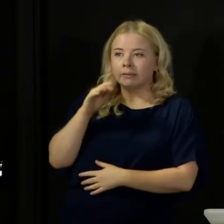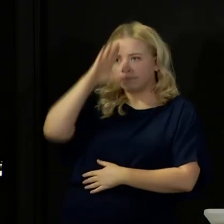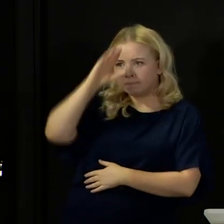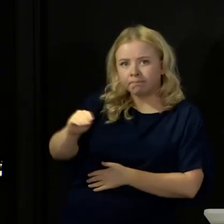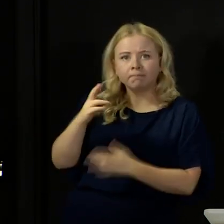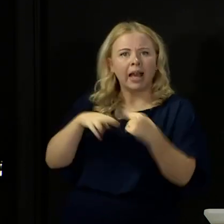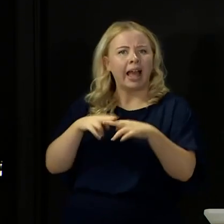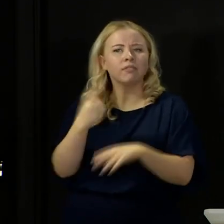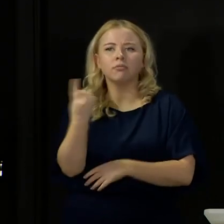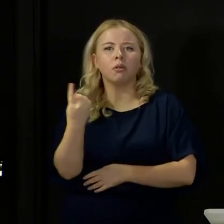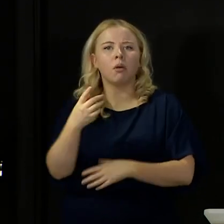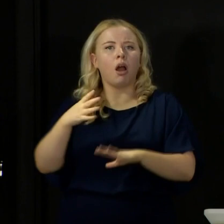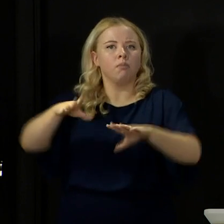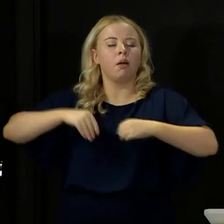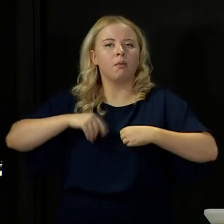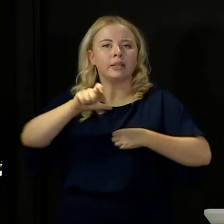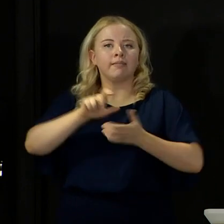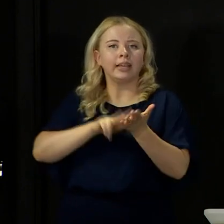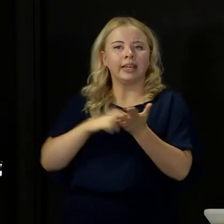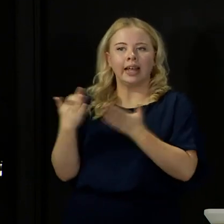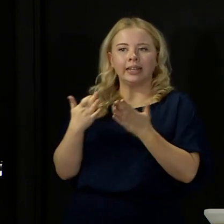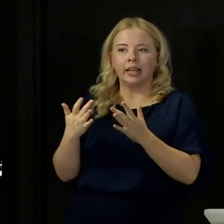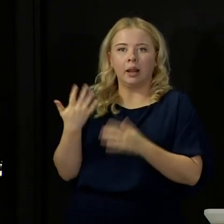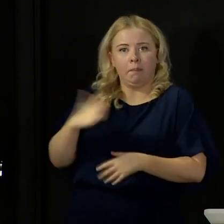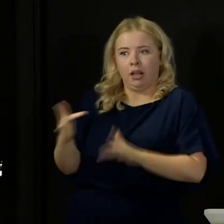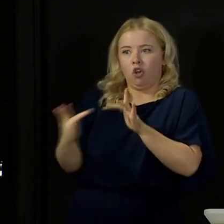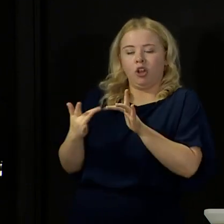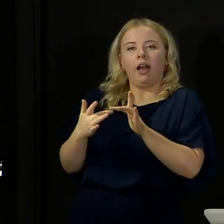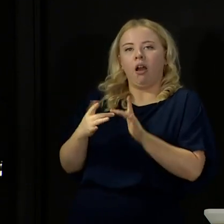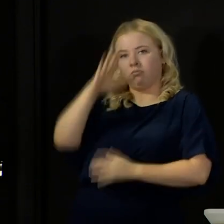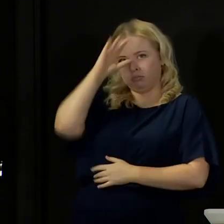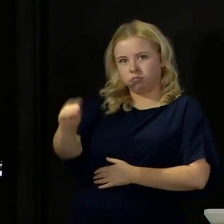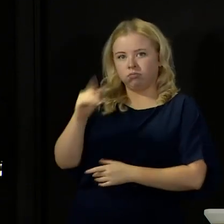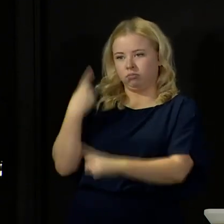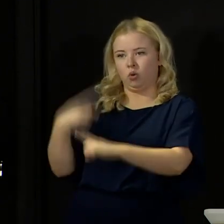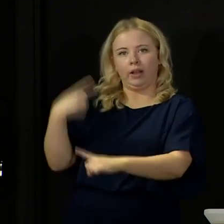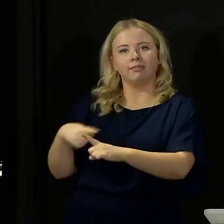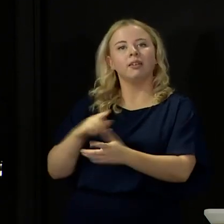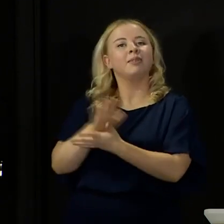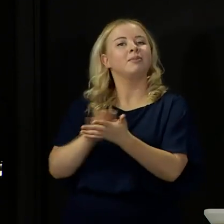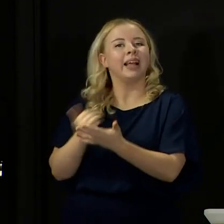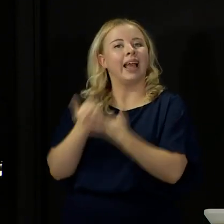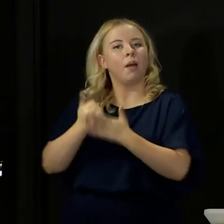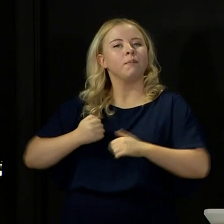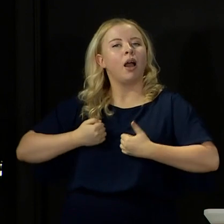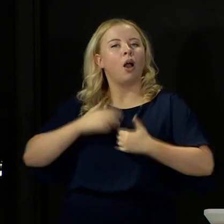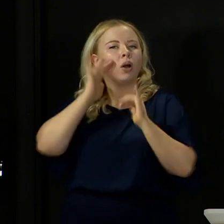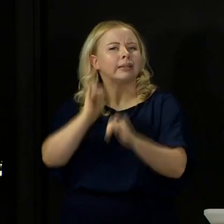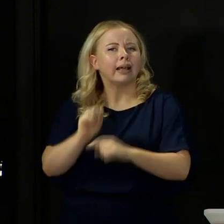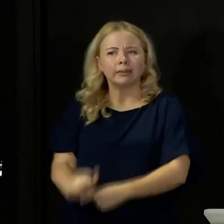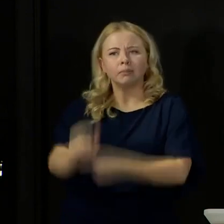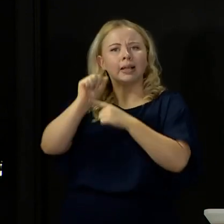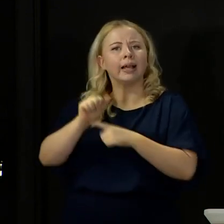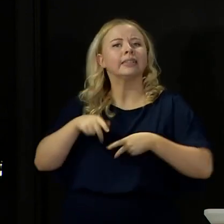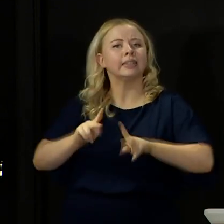is subsequently found to have COVID. It's therefore absolutely crucial to our test and protect system and it's one of the measures that we